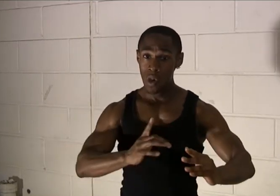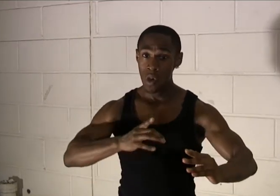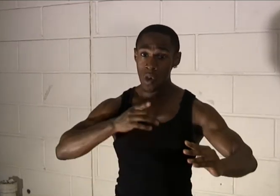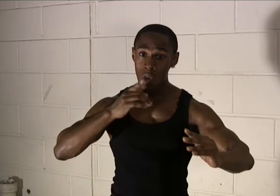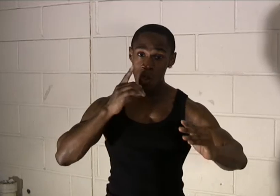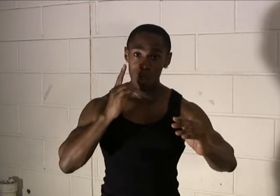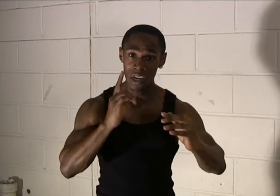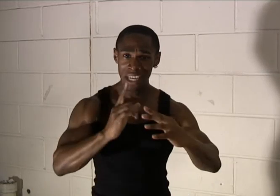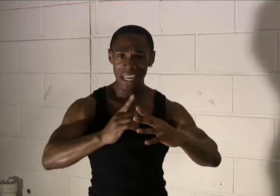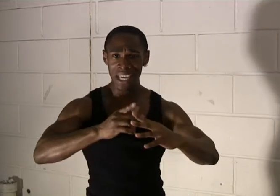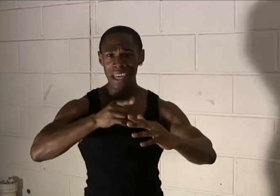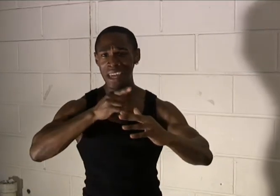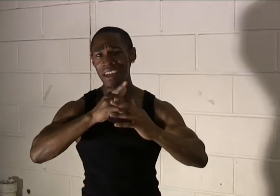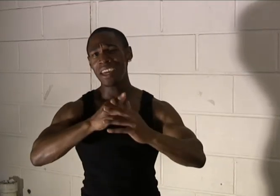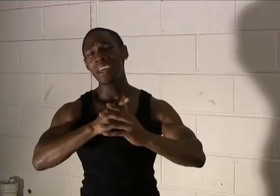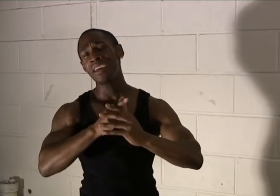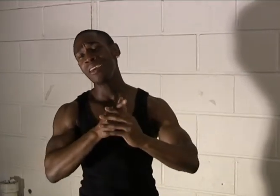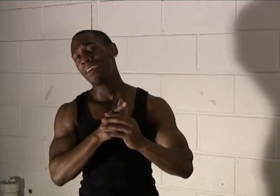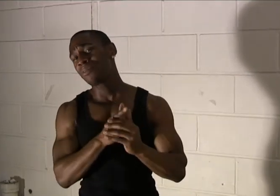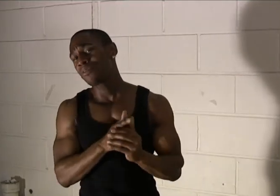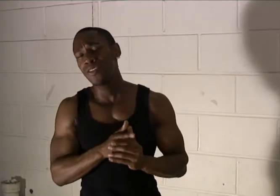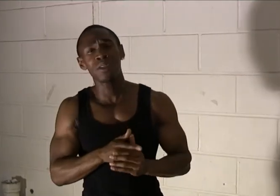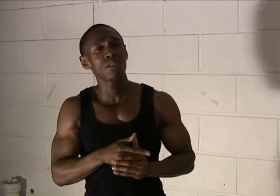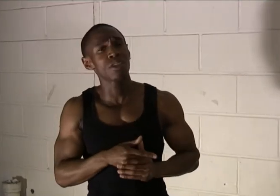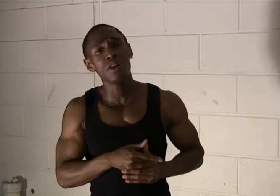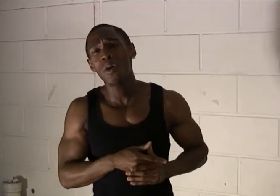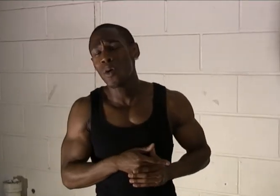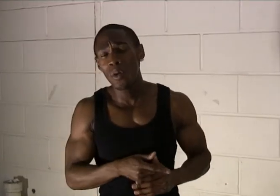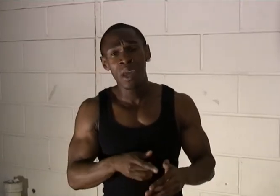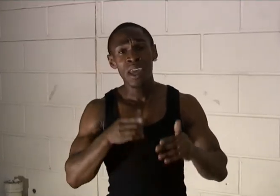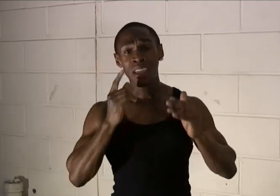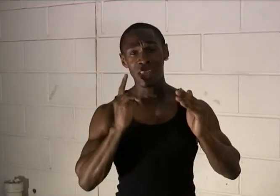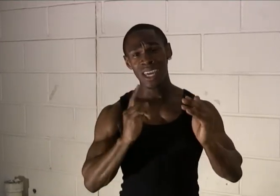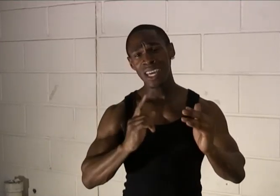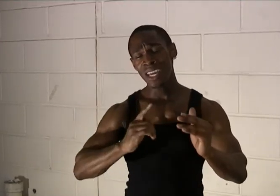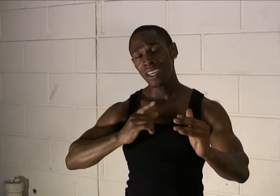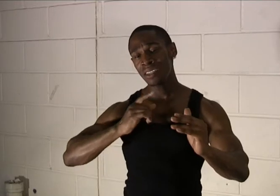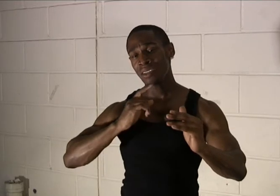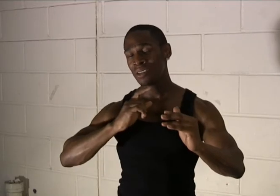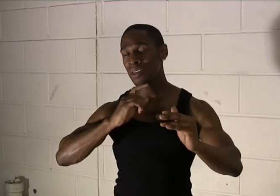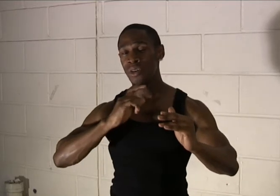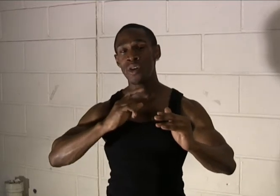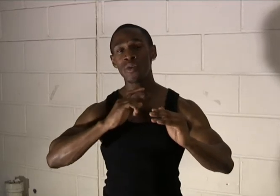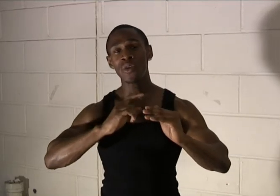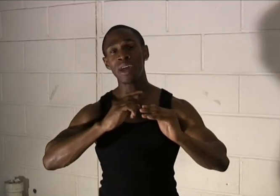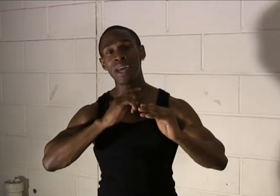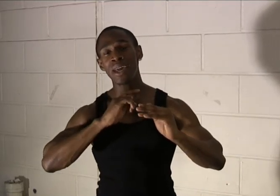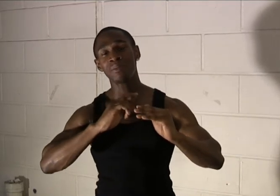Holy is calm, tender and